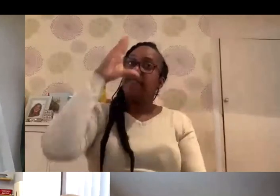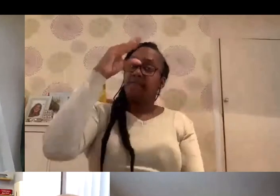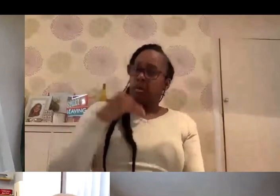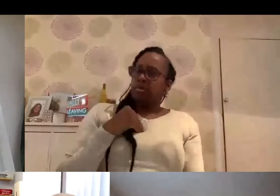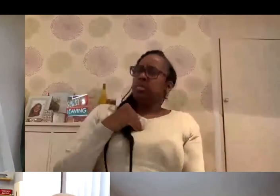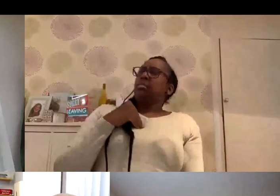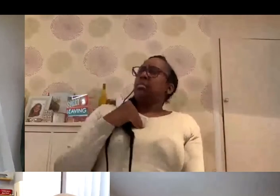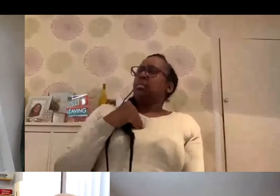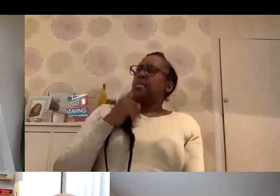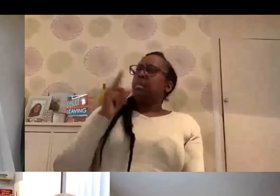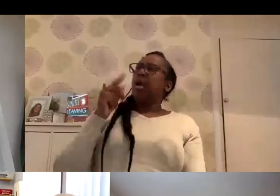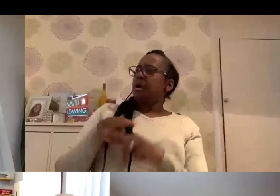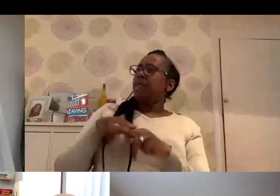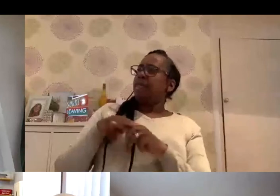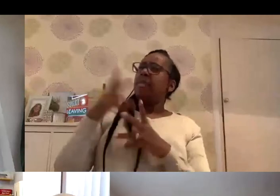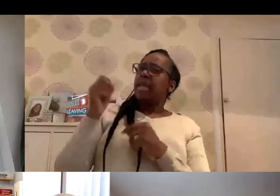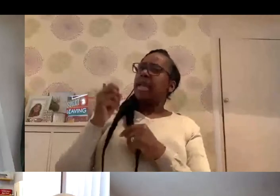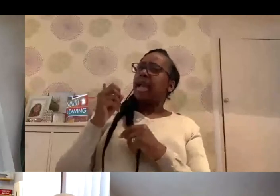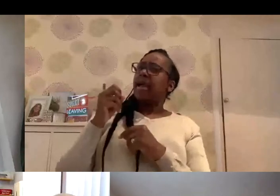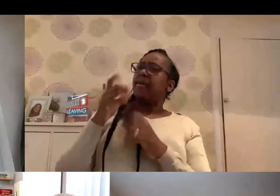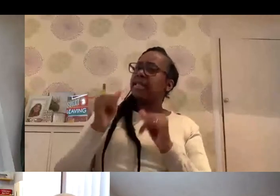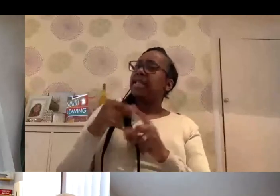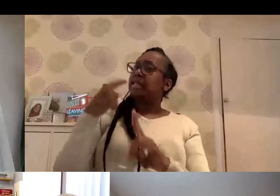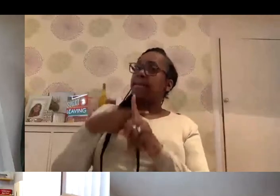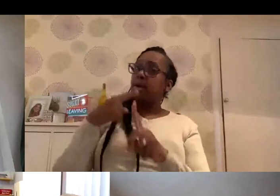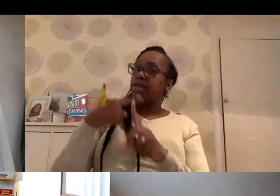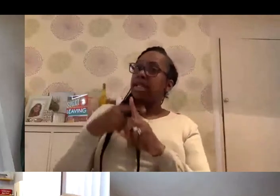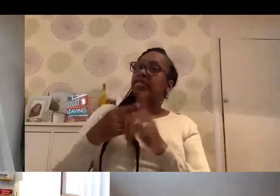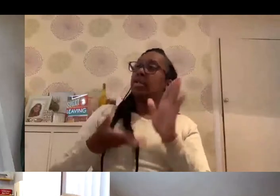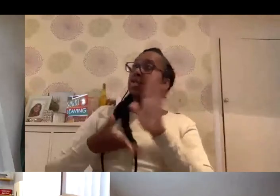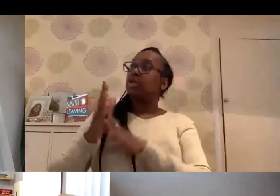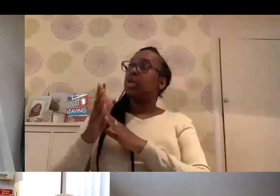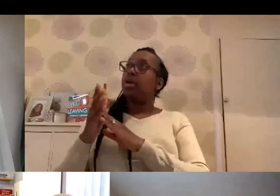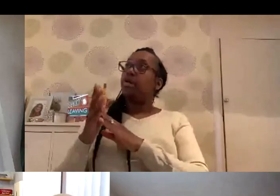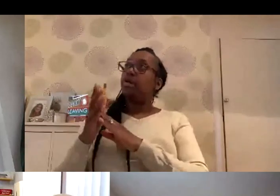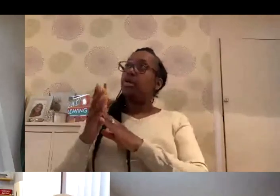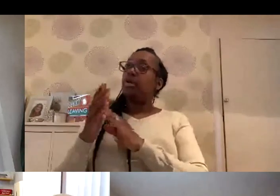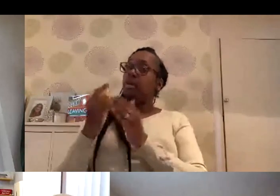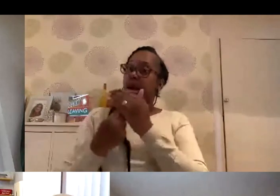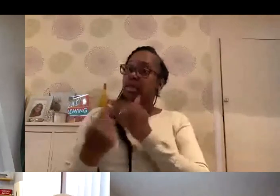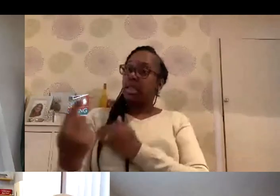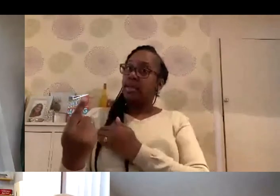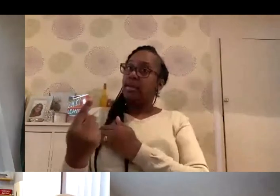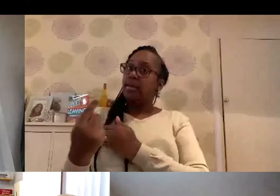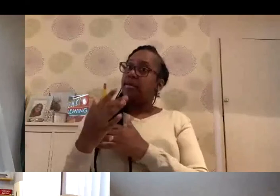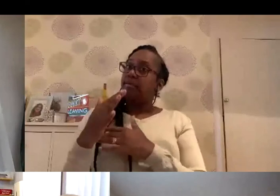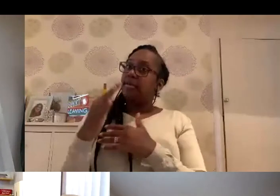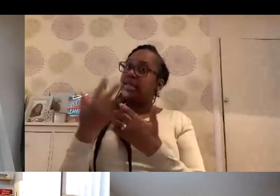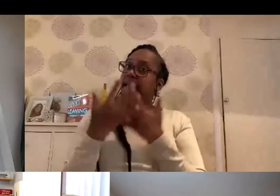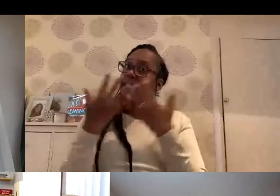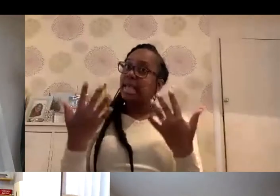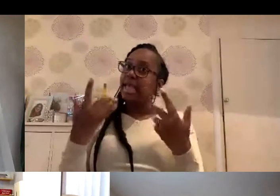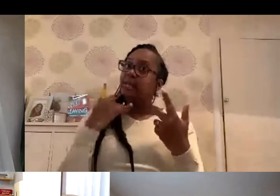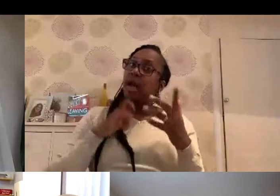her family member has tested positive. So she's going to go into isolation for 10 days. Will I need to do